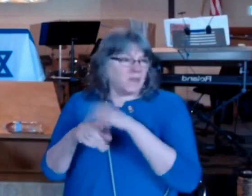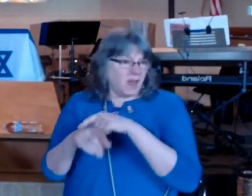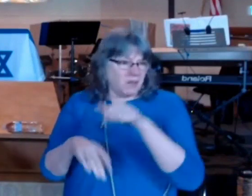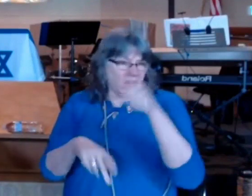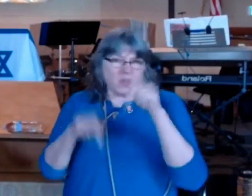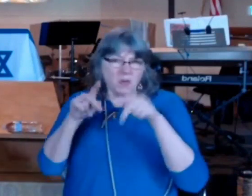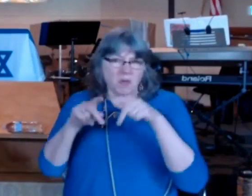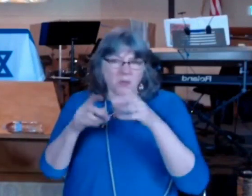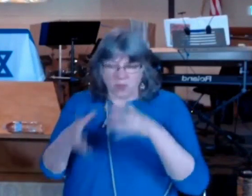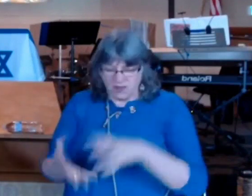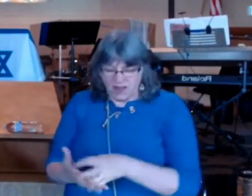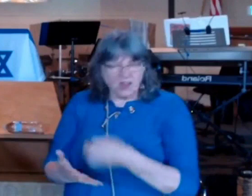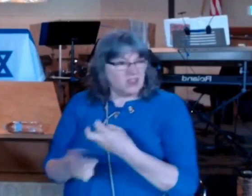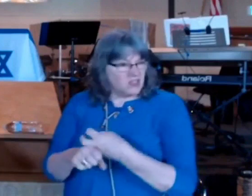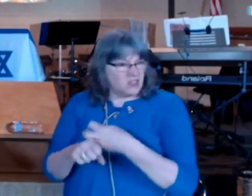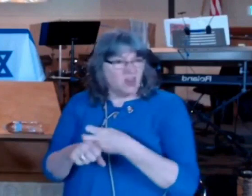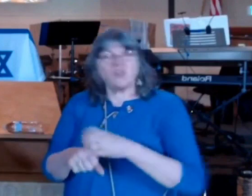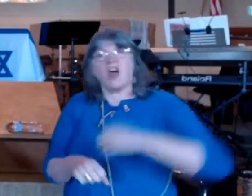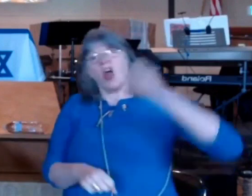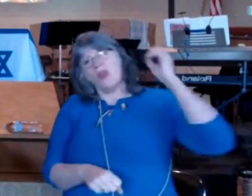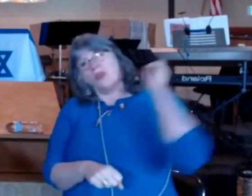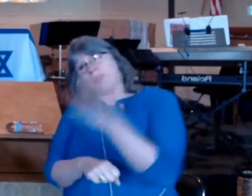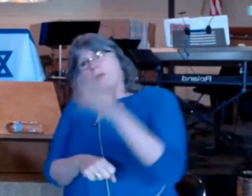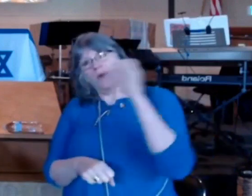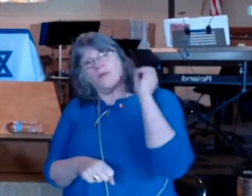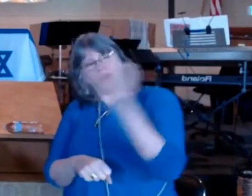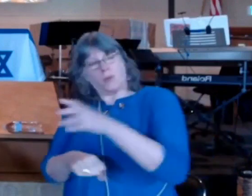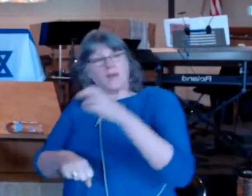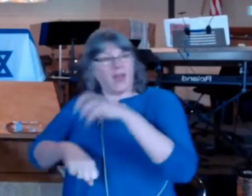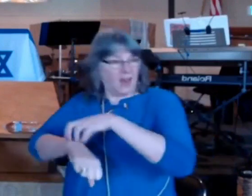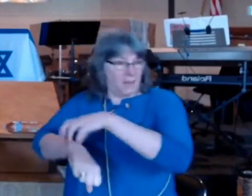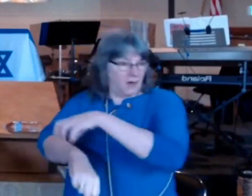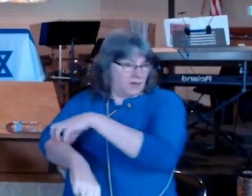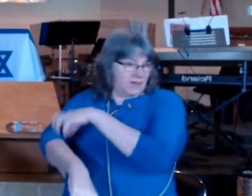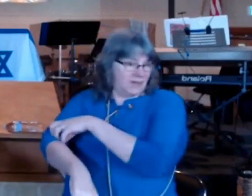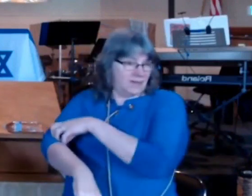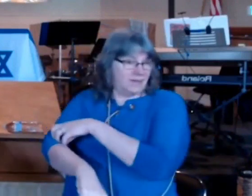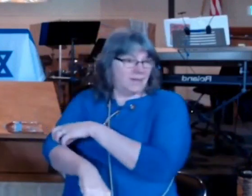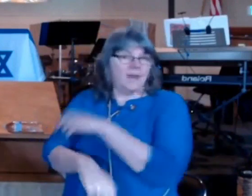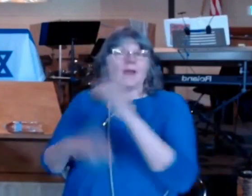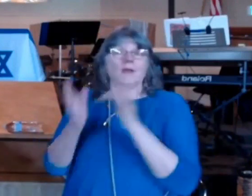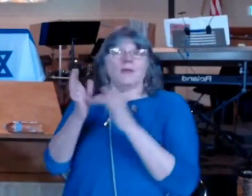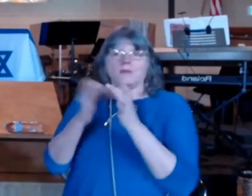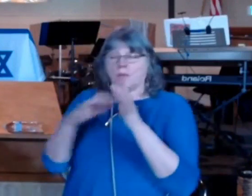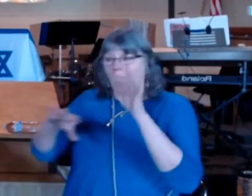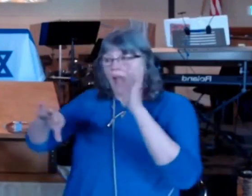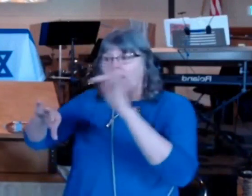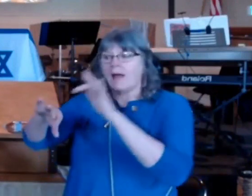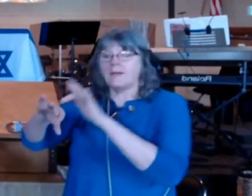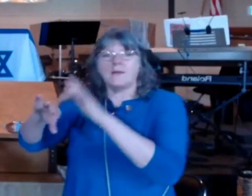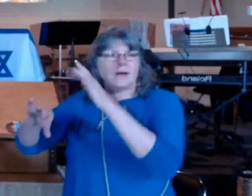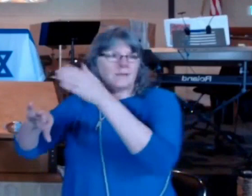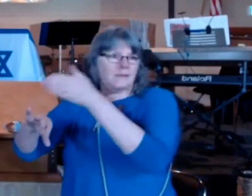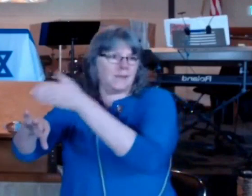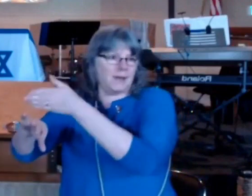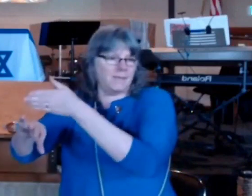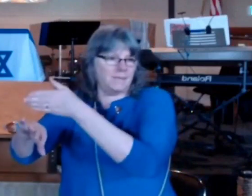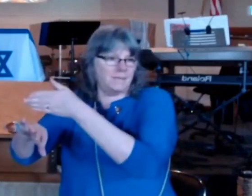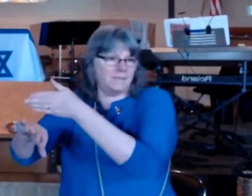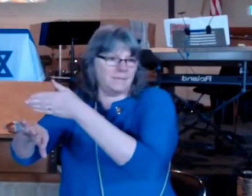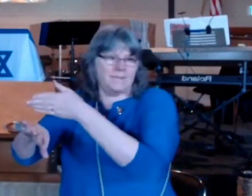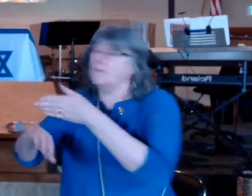customary he touches them like we wear instead of yelling